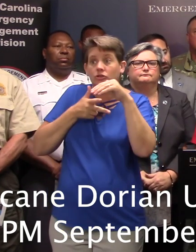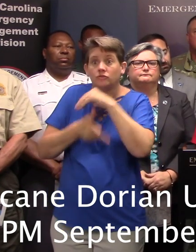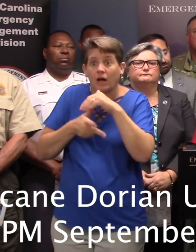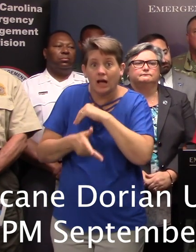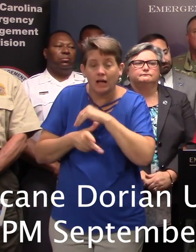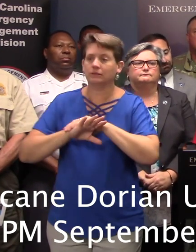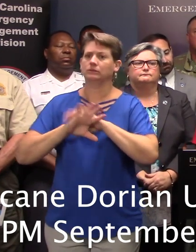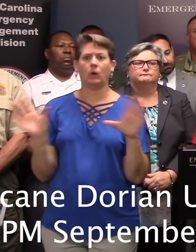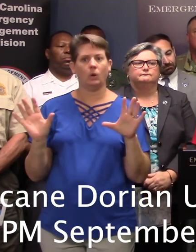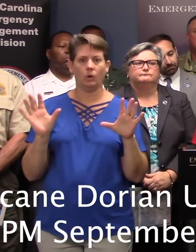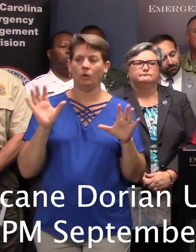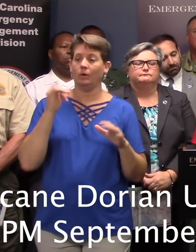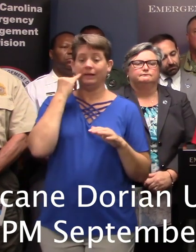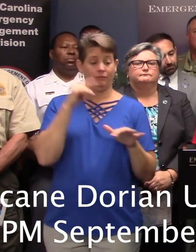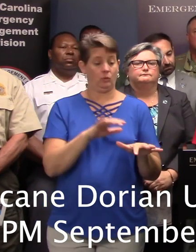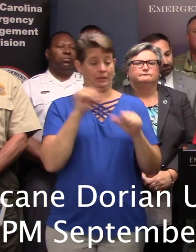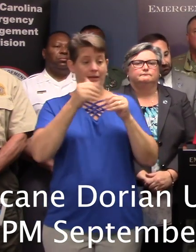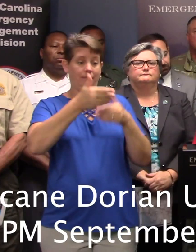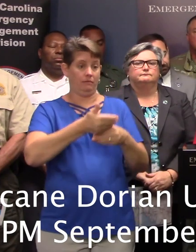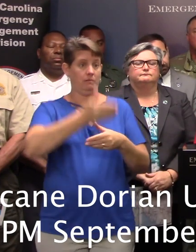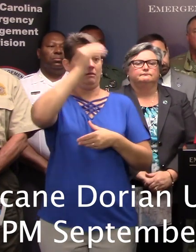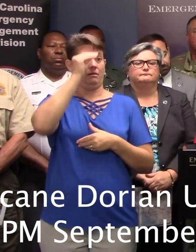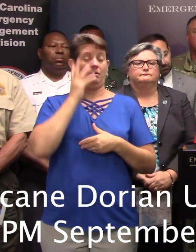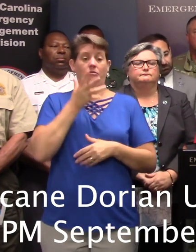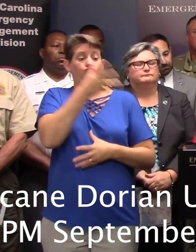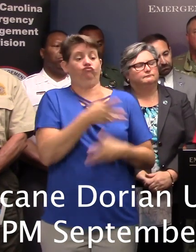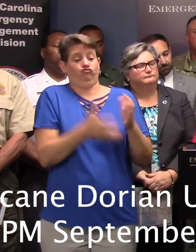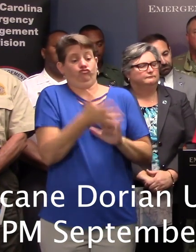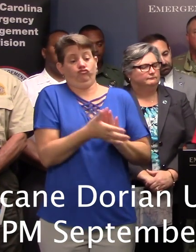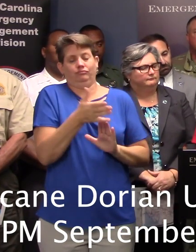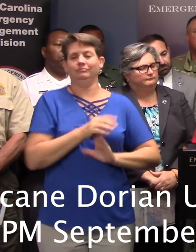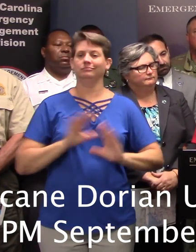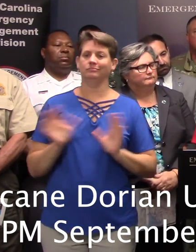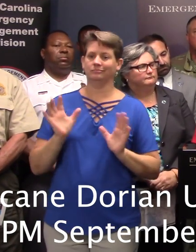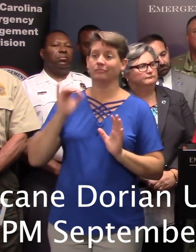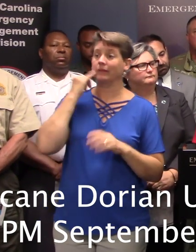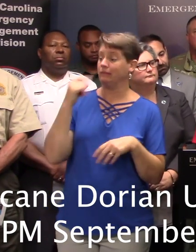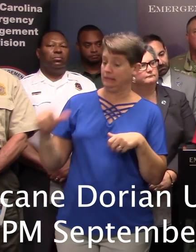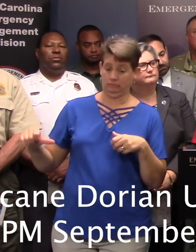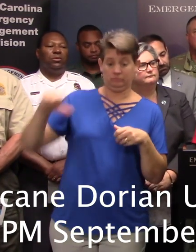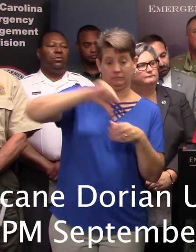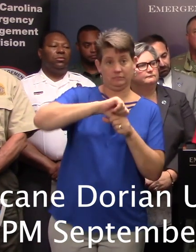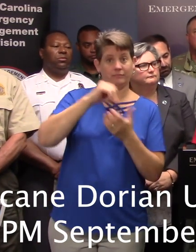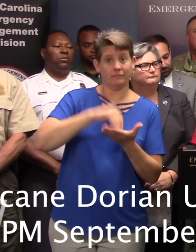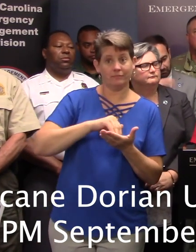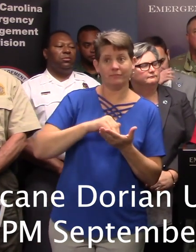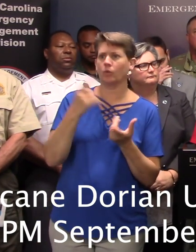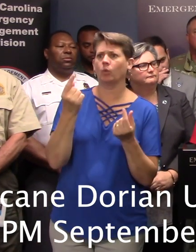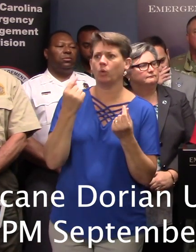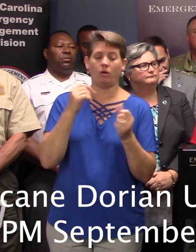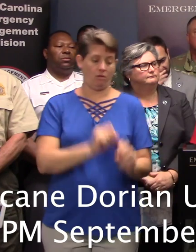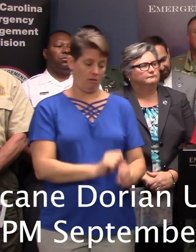attached garage, even if you're leaving the garage door open. And if you need to refuel your generator, make sure to turn it off.